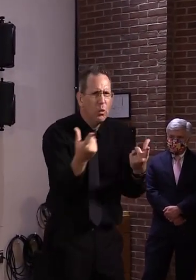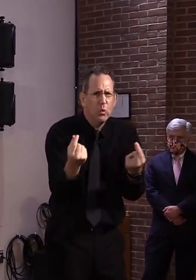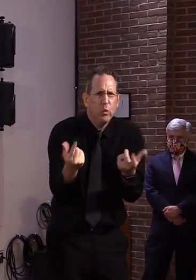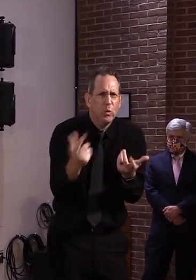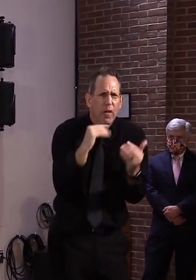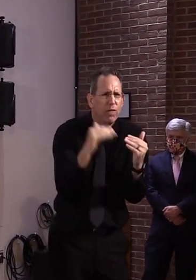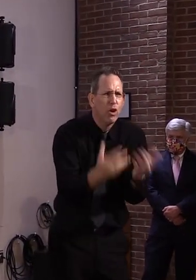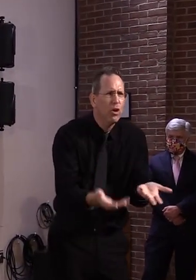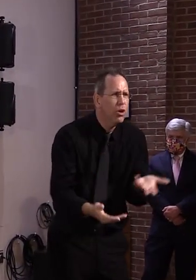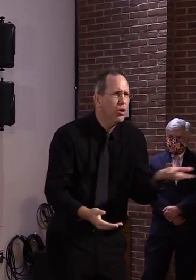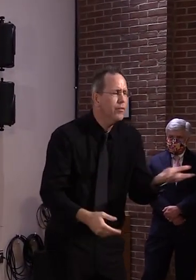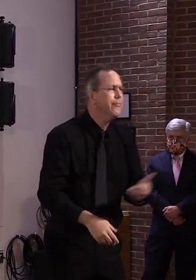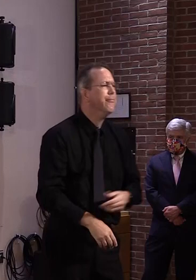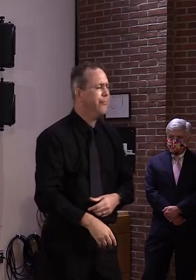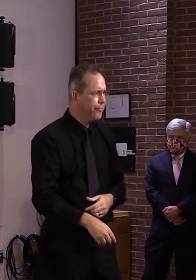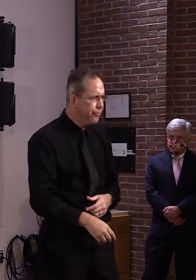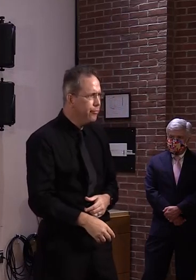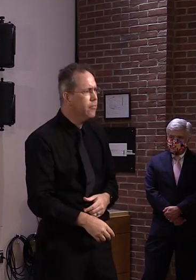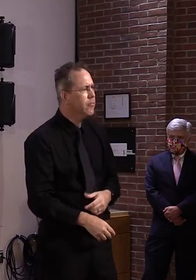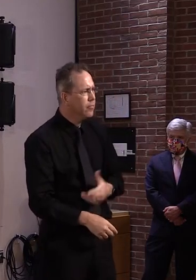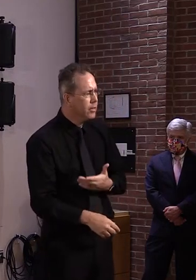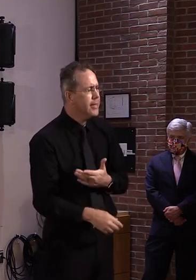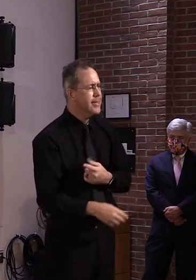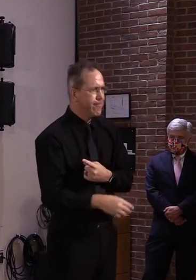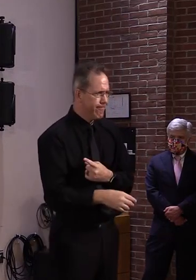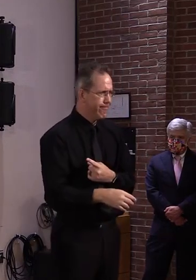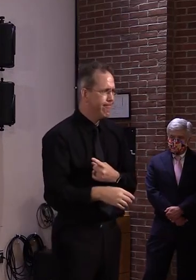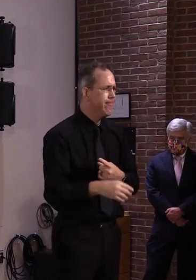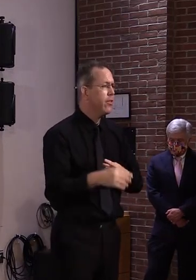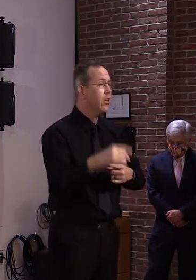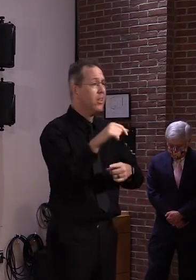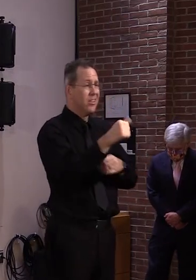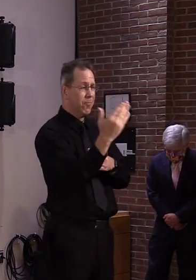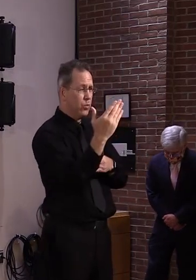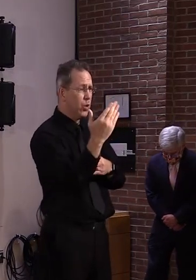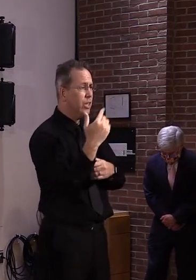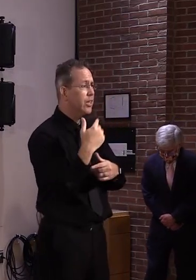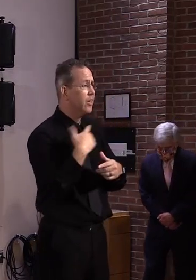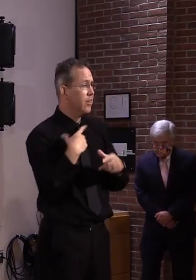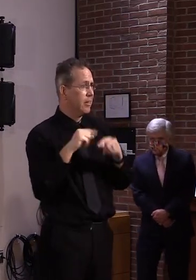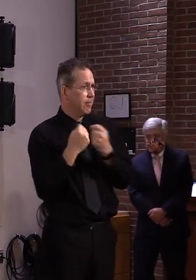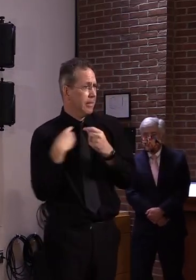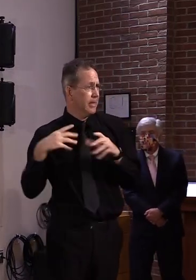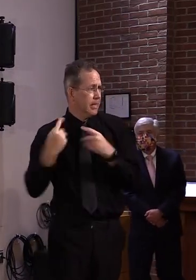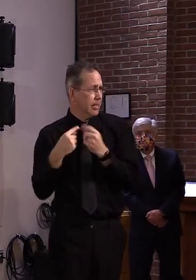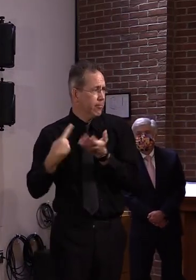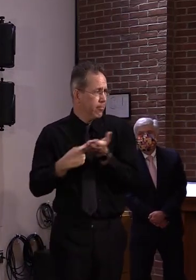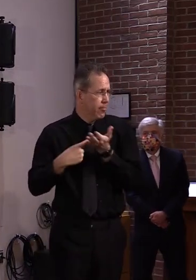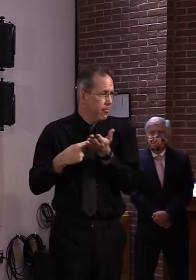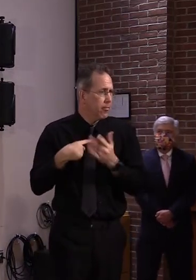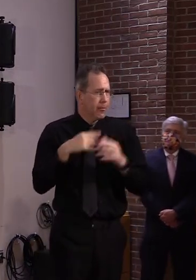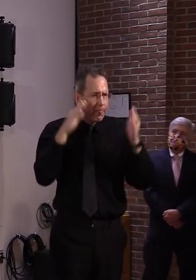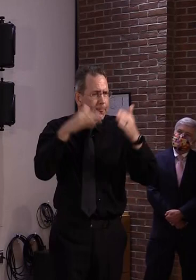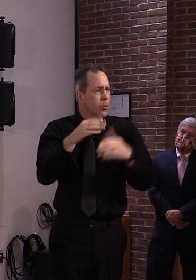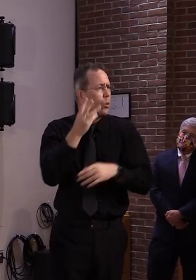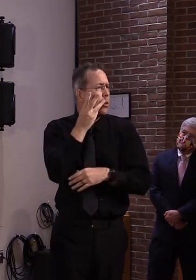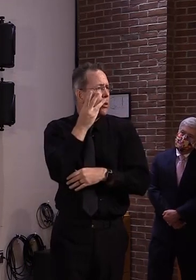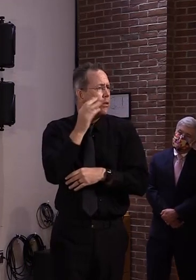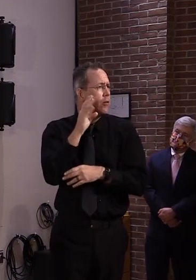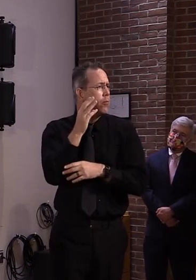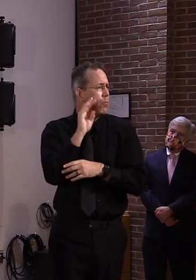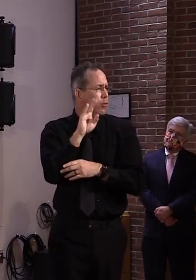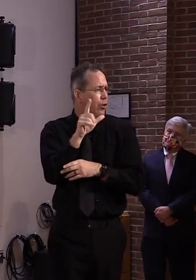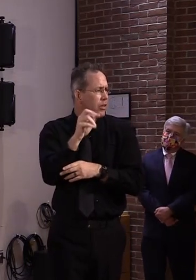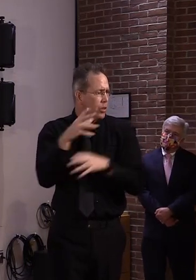Burlington Winooski area, they were so heartened by the positive feedback they were getting from the communities that were being